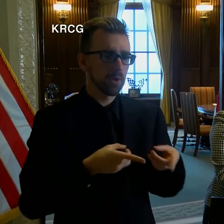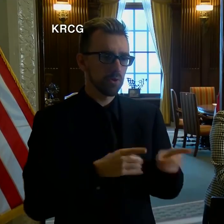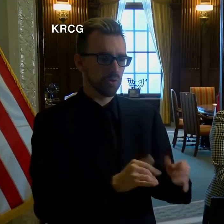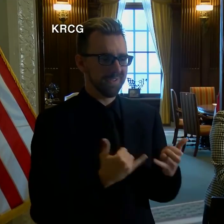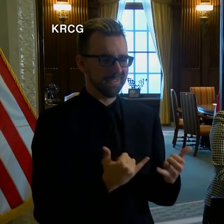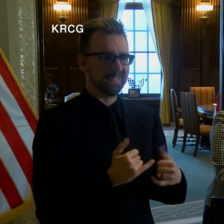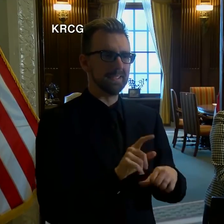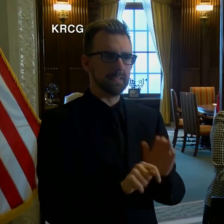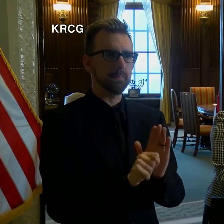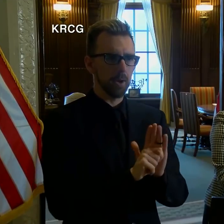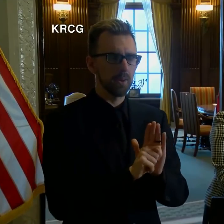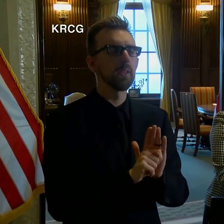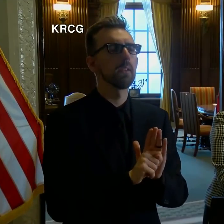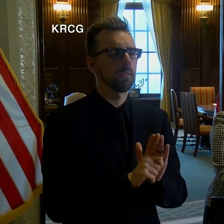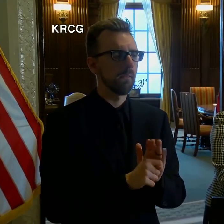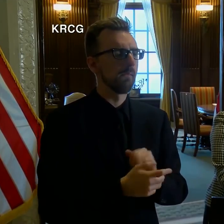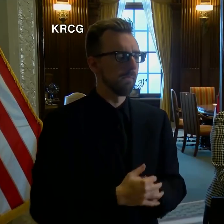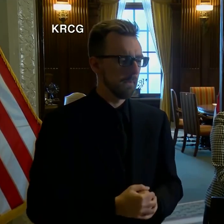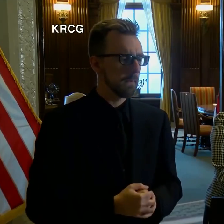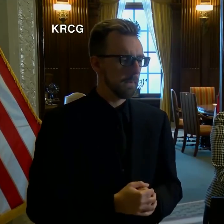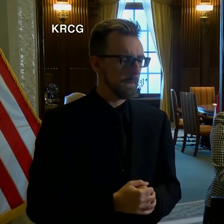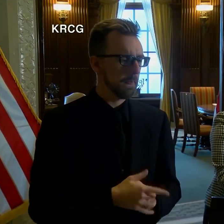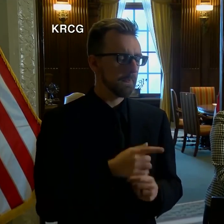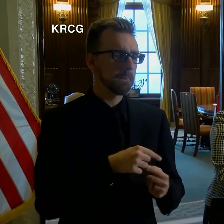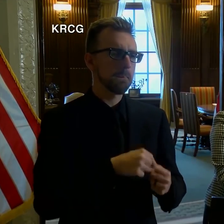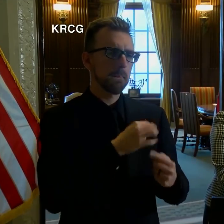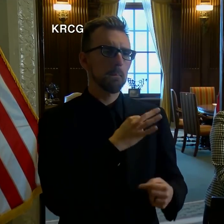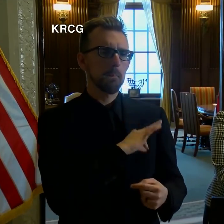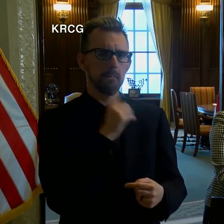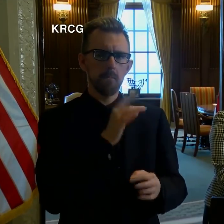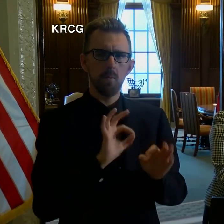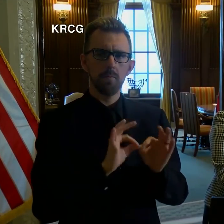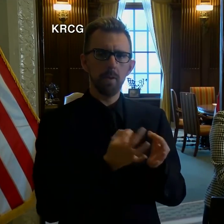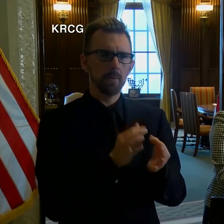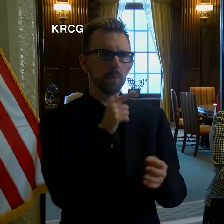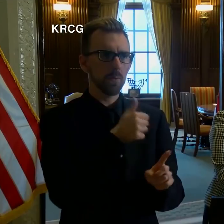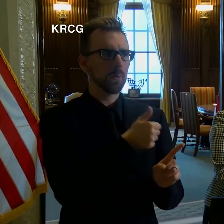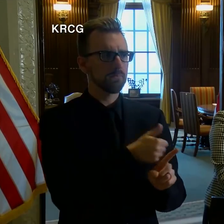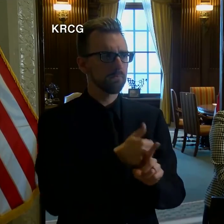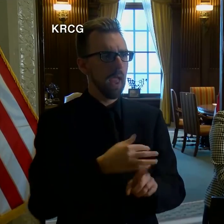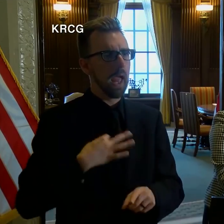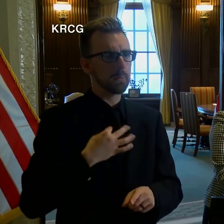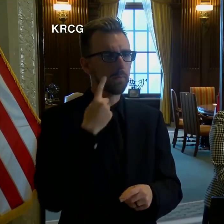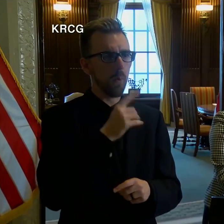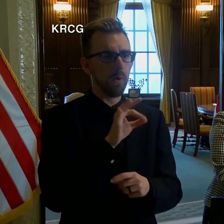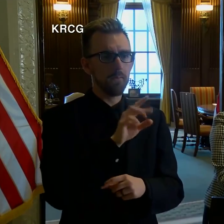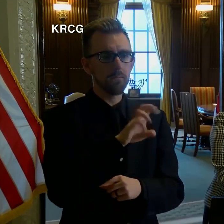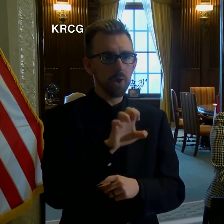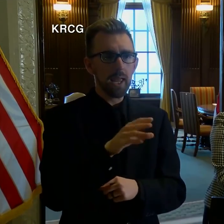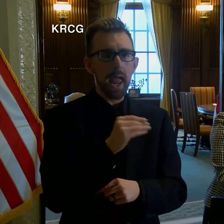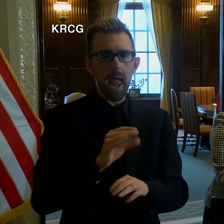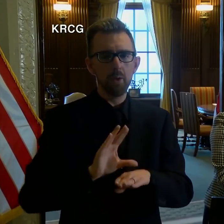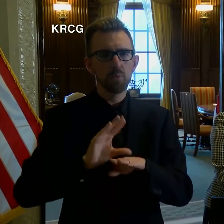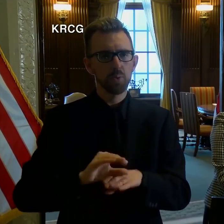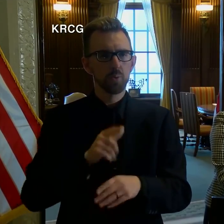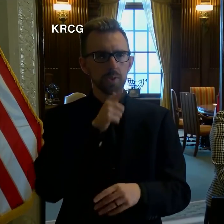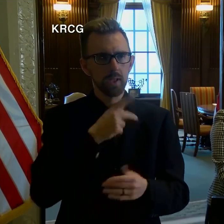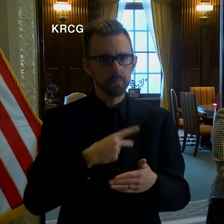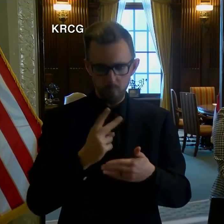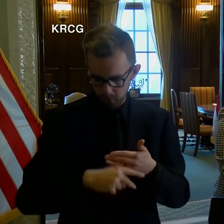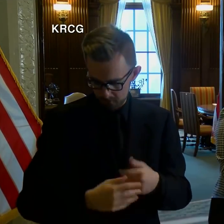this time is a special benefit for families who are eligible for free and reduced lunch programs.